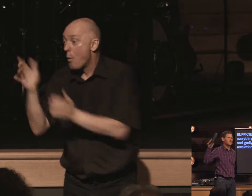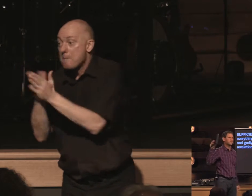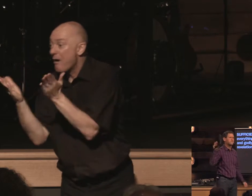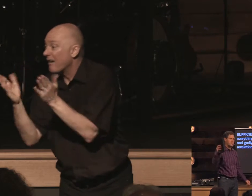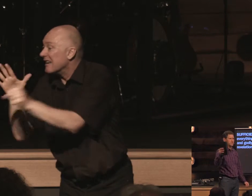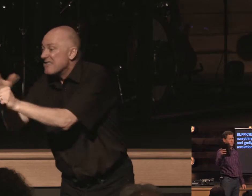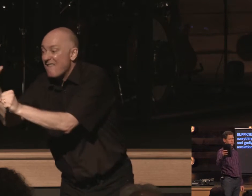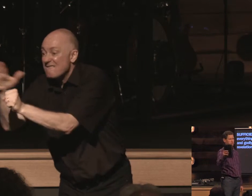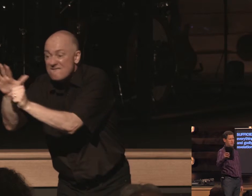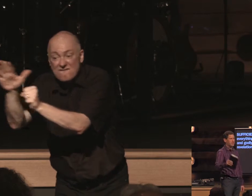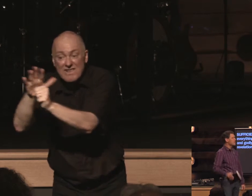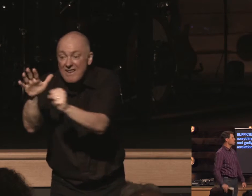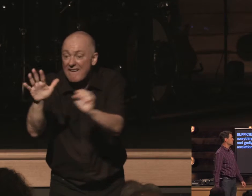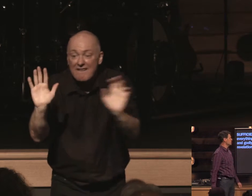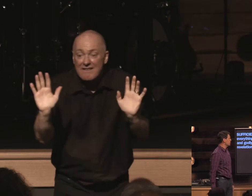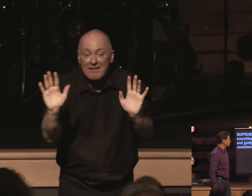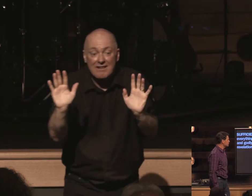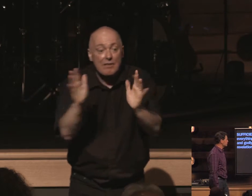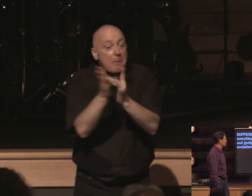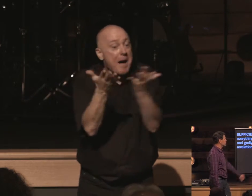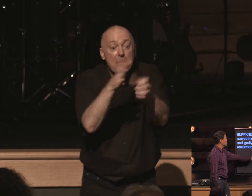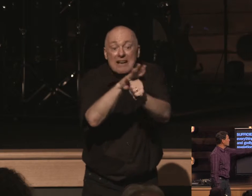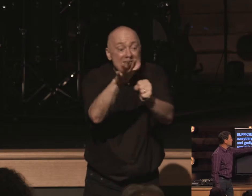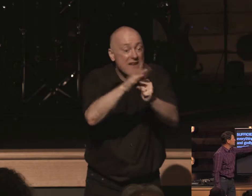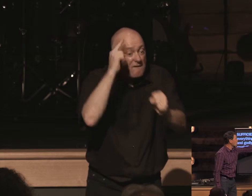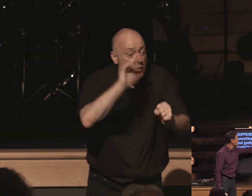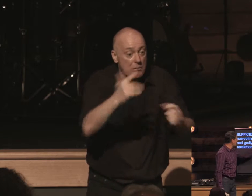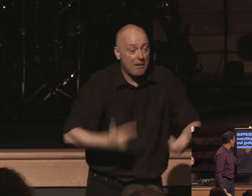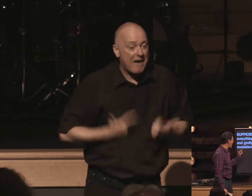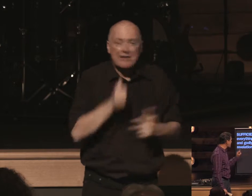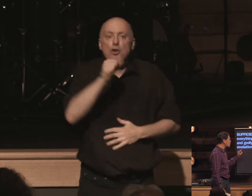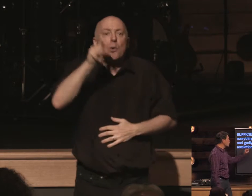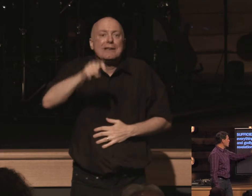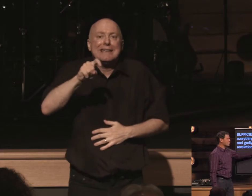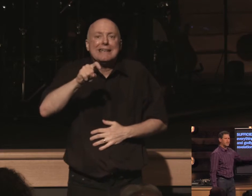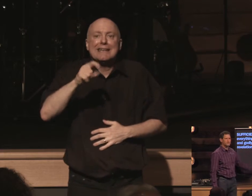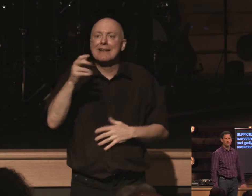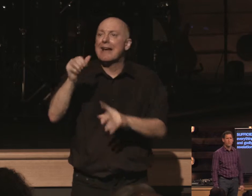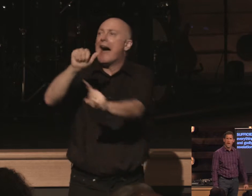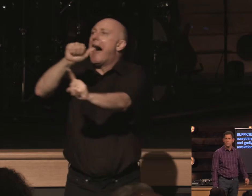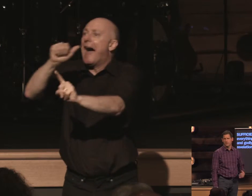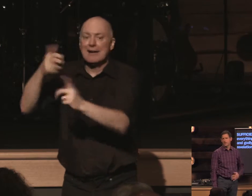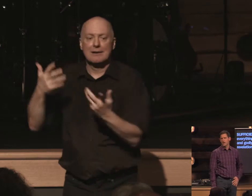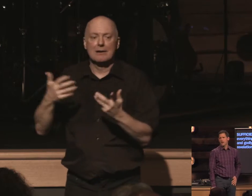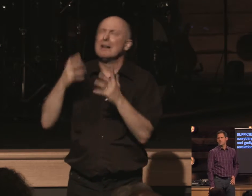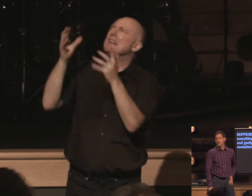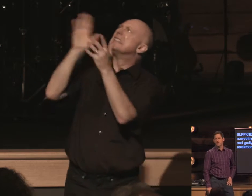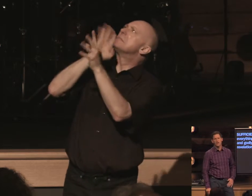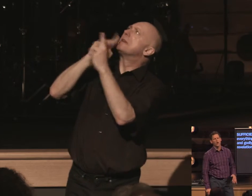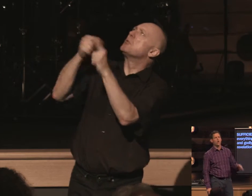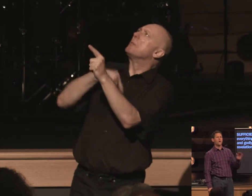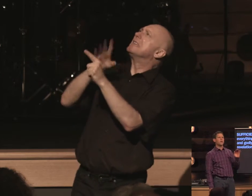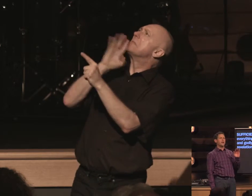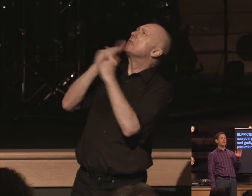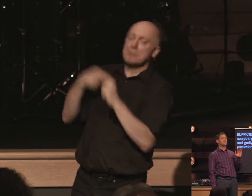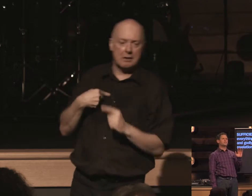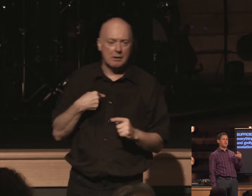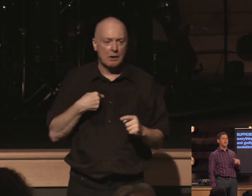sufficient okay the sufficiency of scripture we don't need any new revelation from heaven god's not right now oh wait wait i meant to say